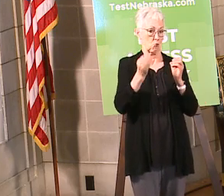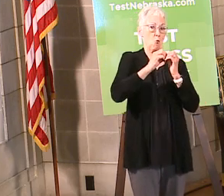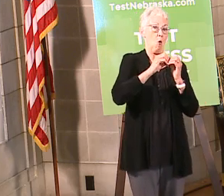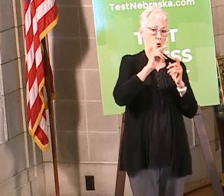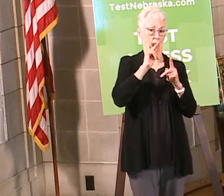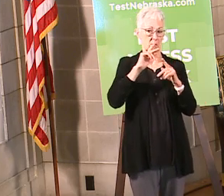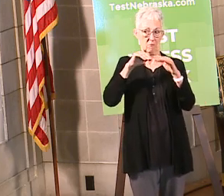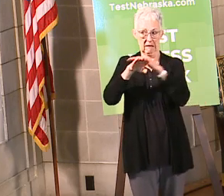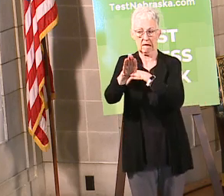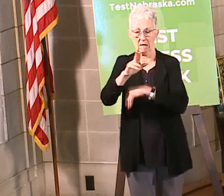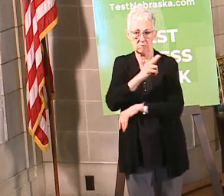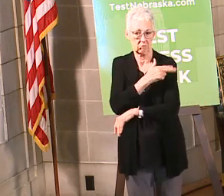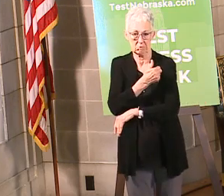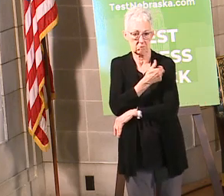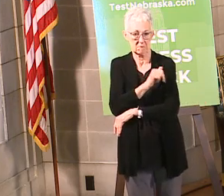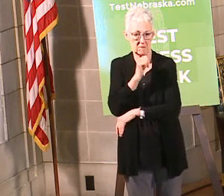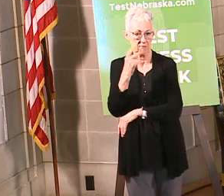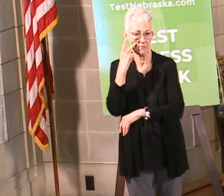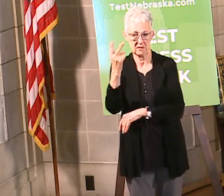surgeries yes